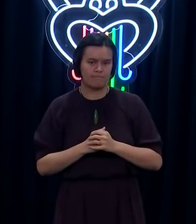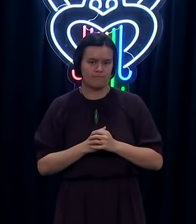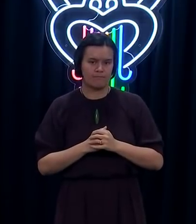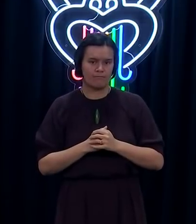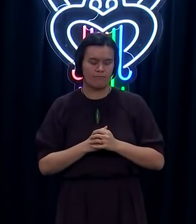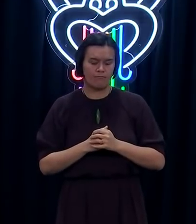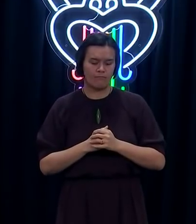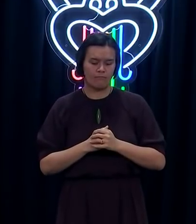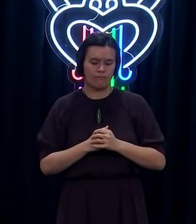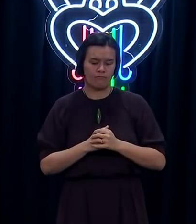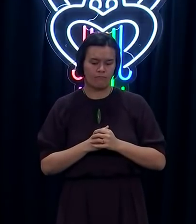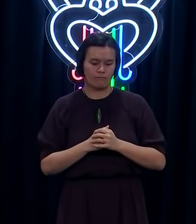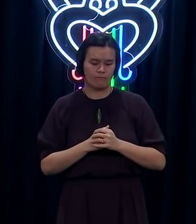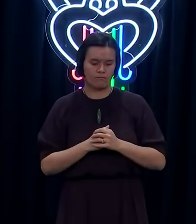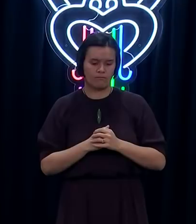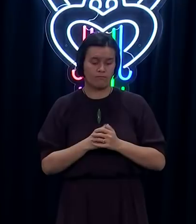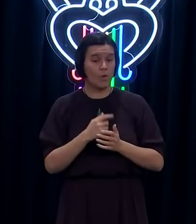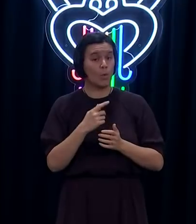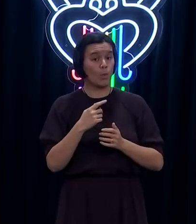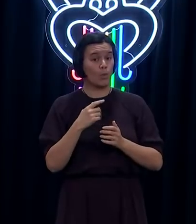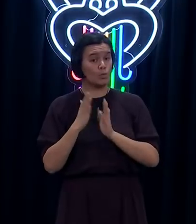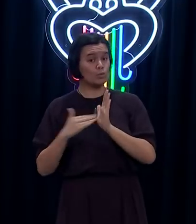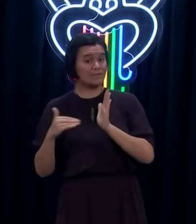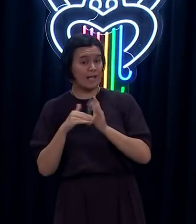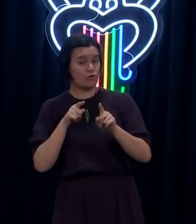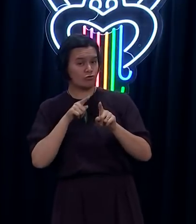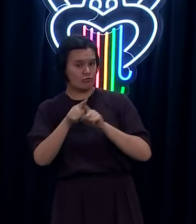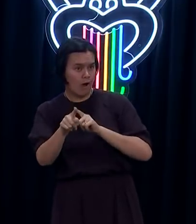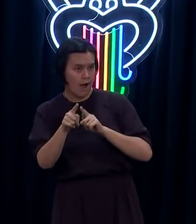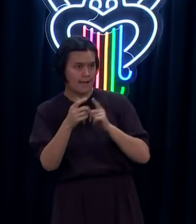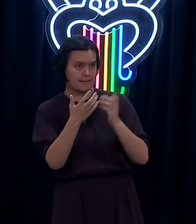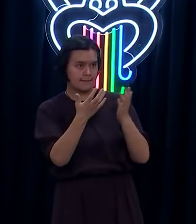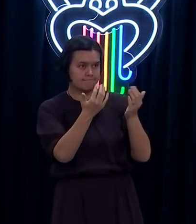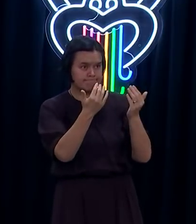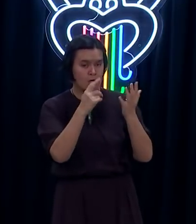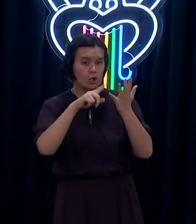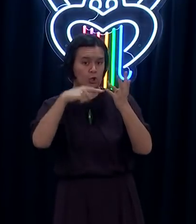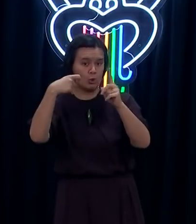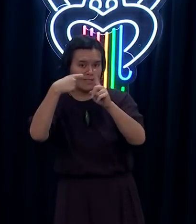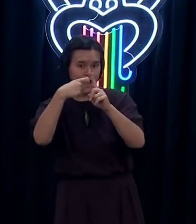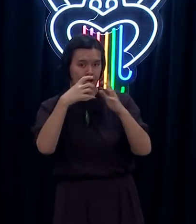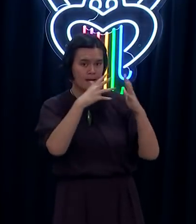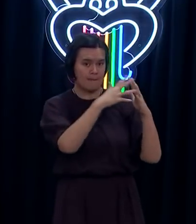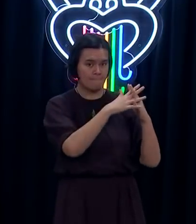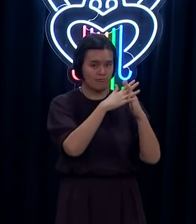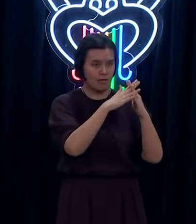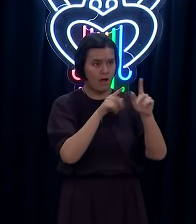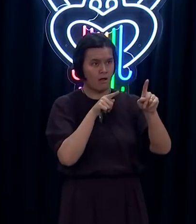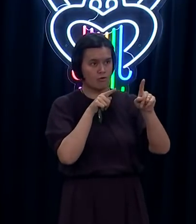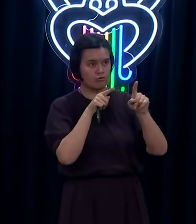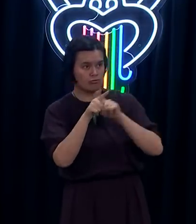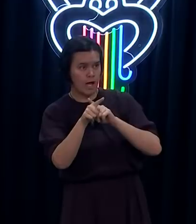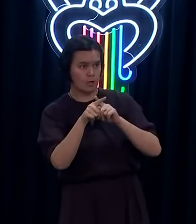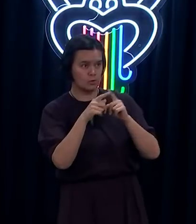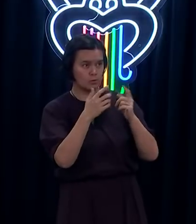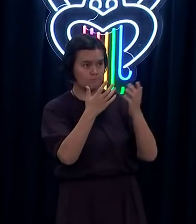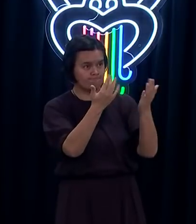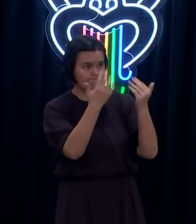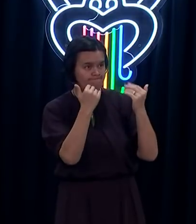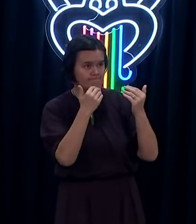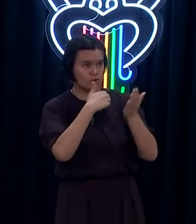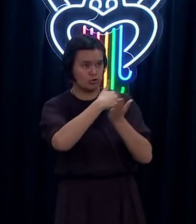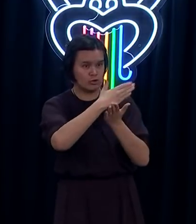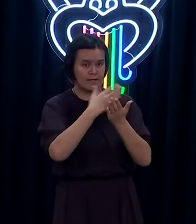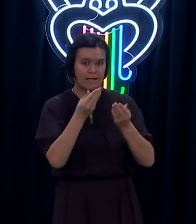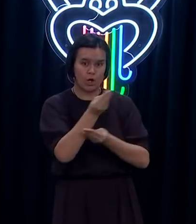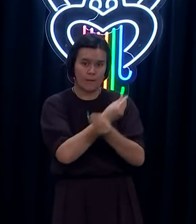draw the UK and the United States, particularly into some of the economic architecture of the region and so I feel no need